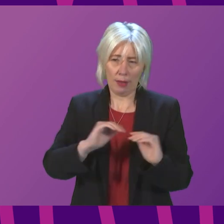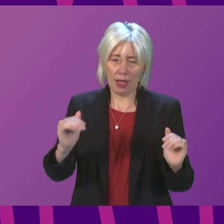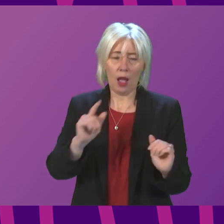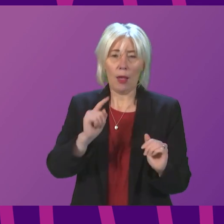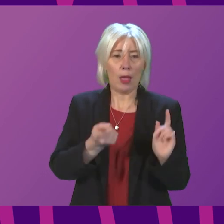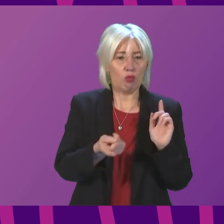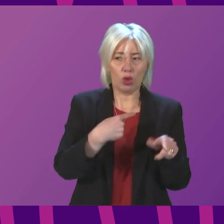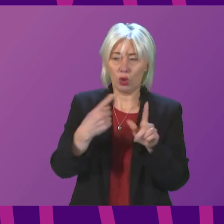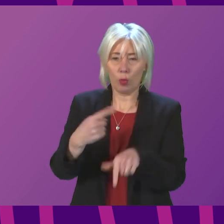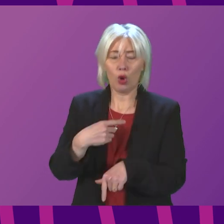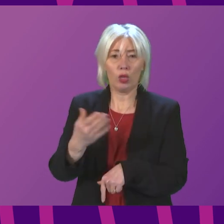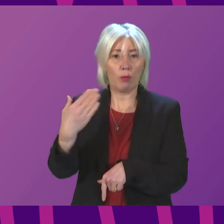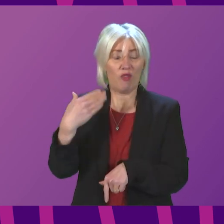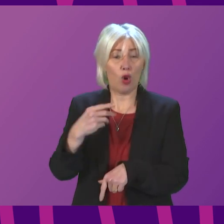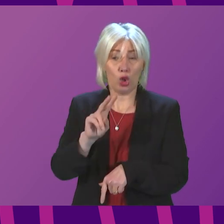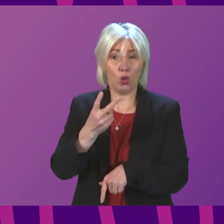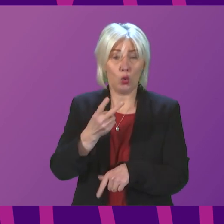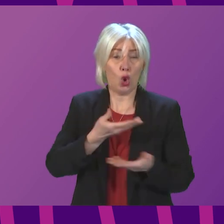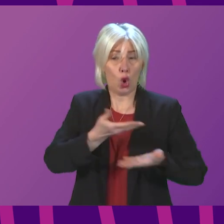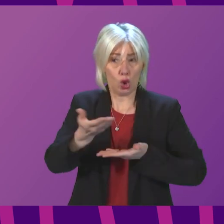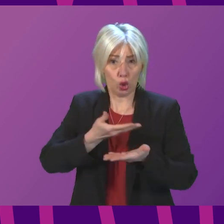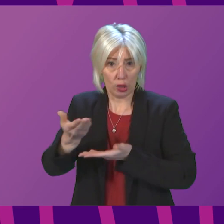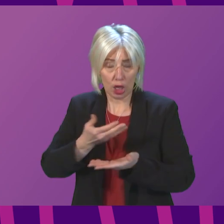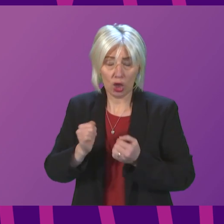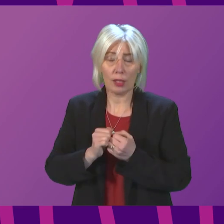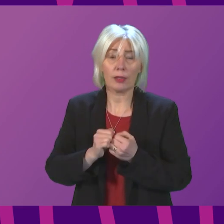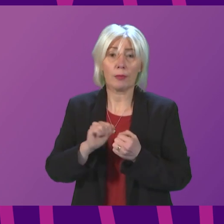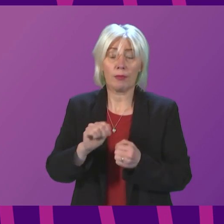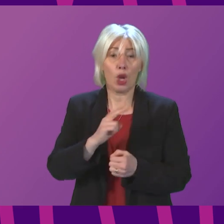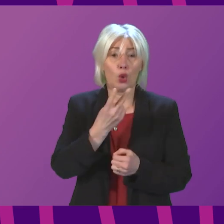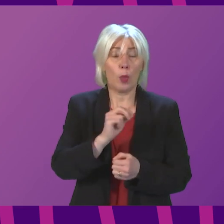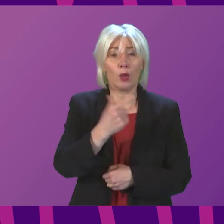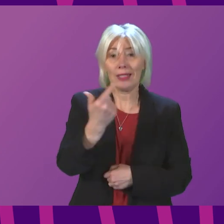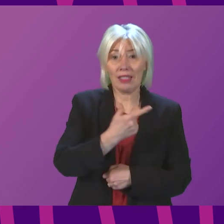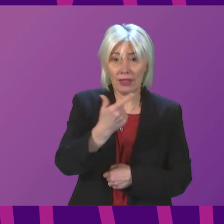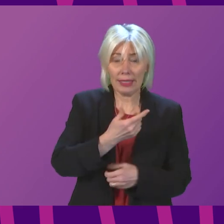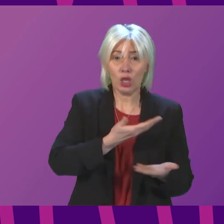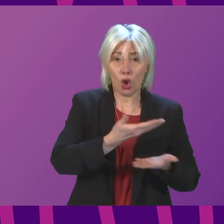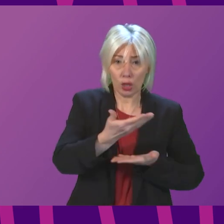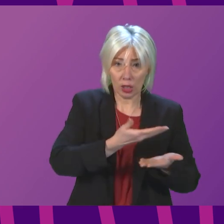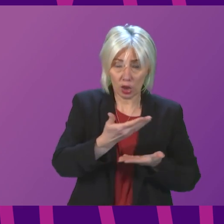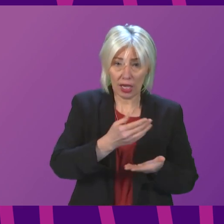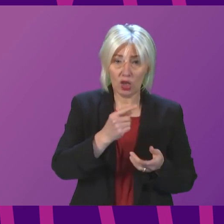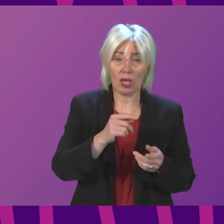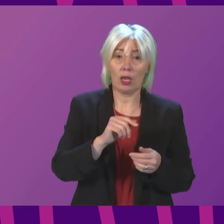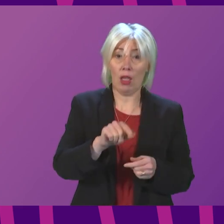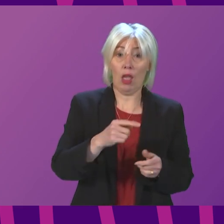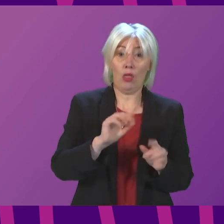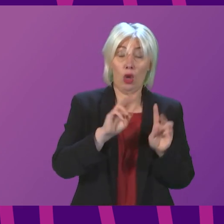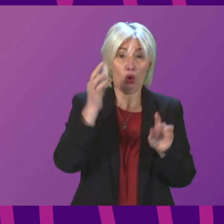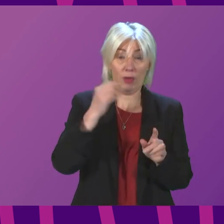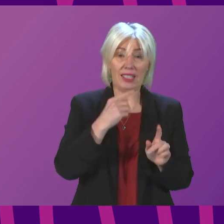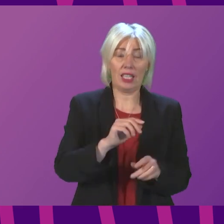both of the Scottish Government's previous consultation in its response to the 2017 consultation. It said this, the Gender